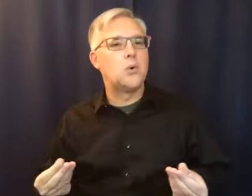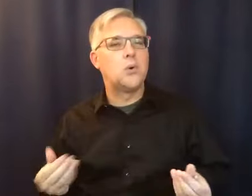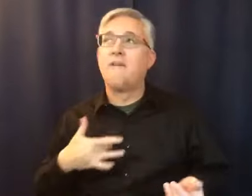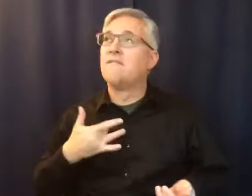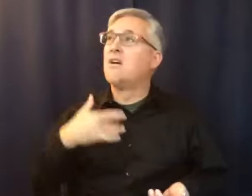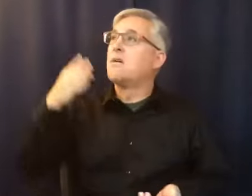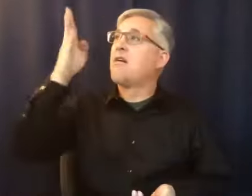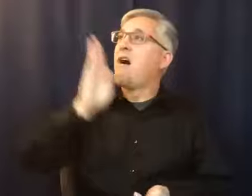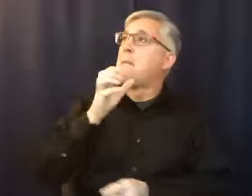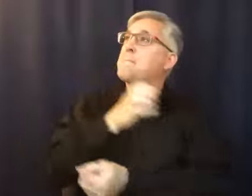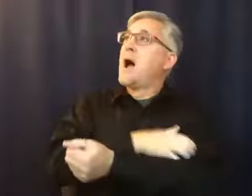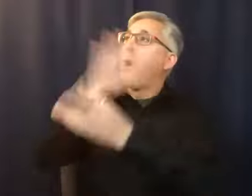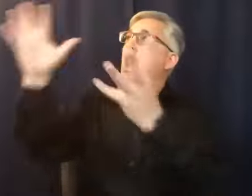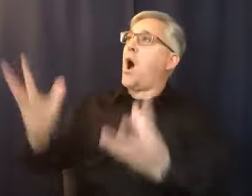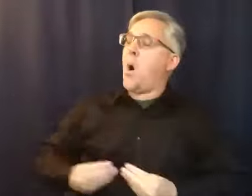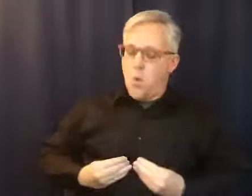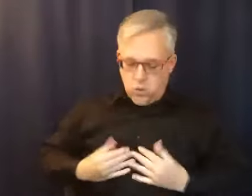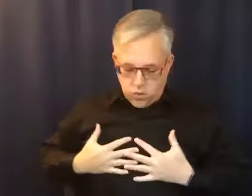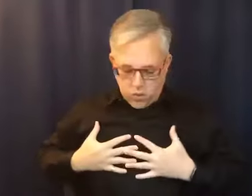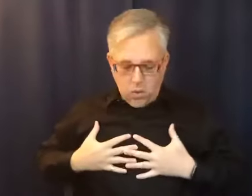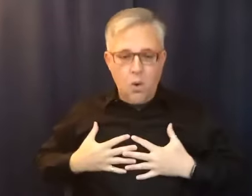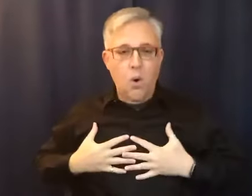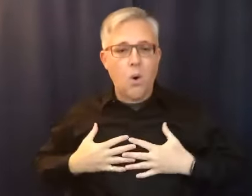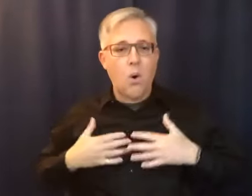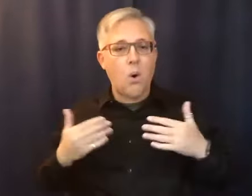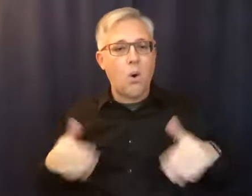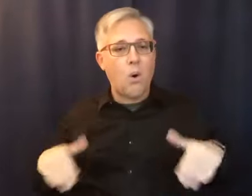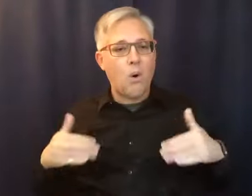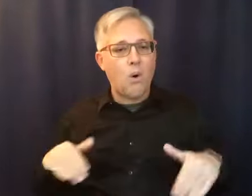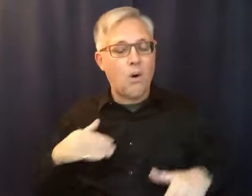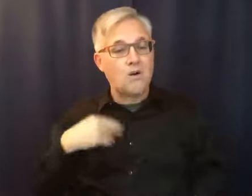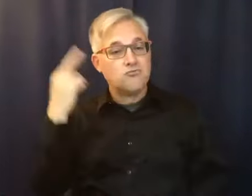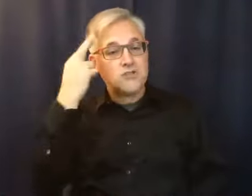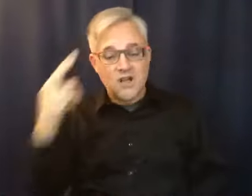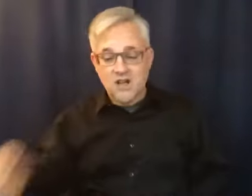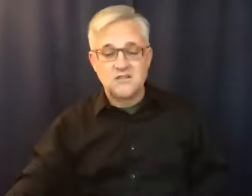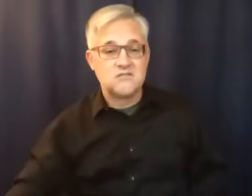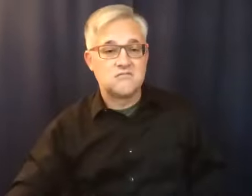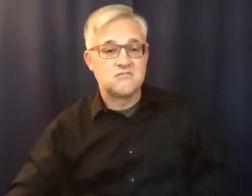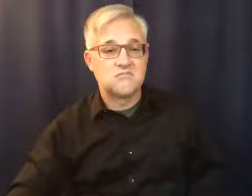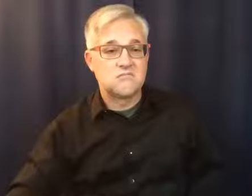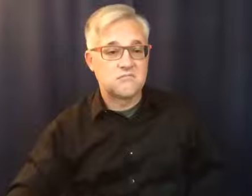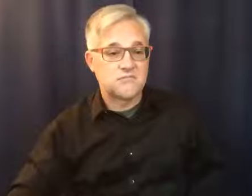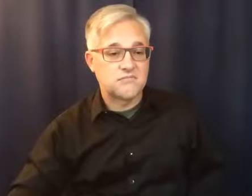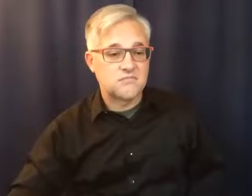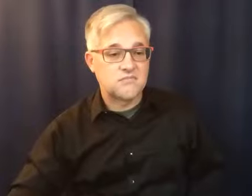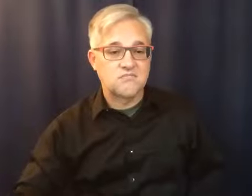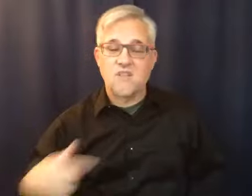me. And I realized that I had found a place that let me know the dimensions of God's love.